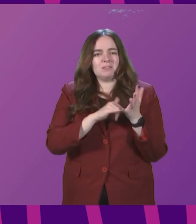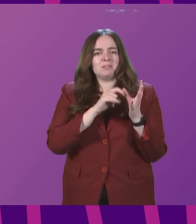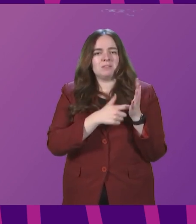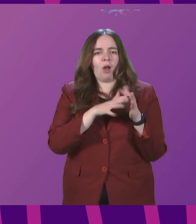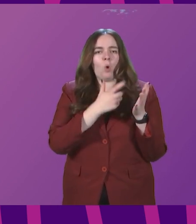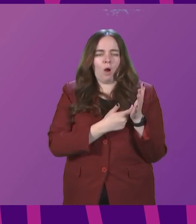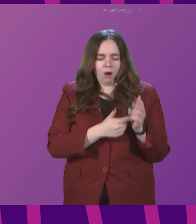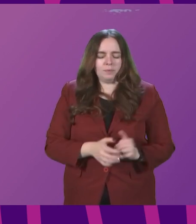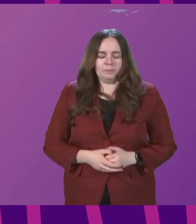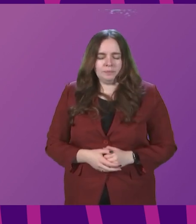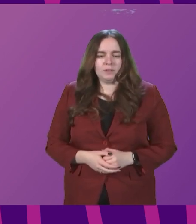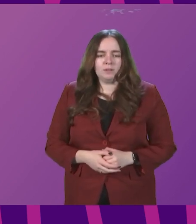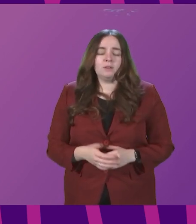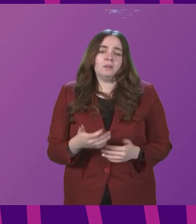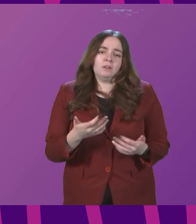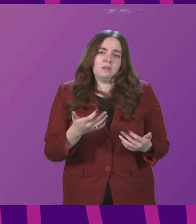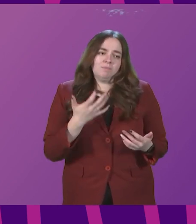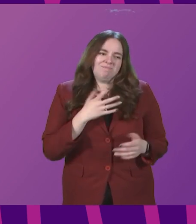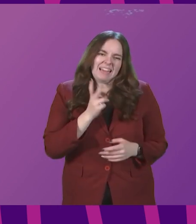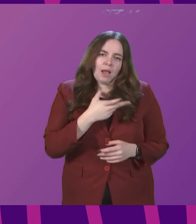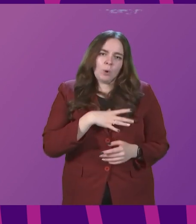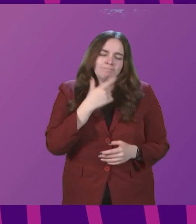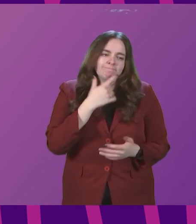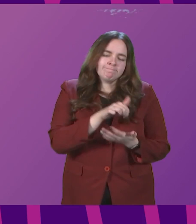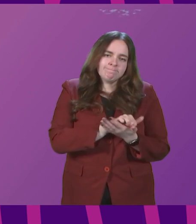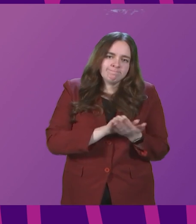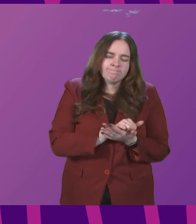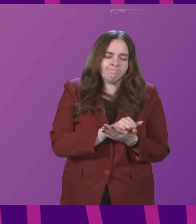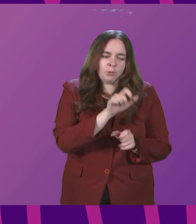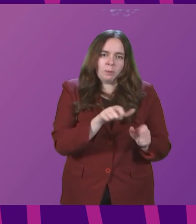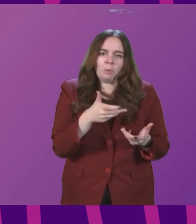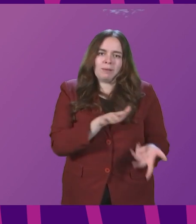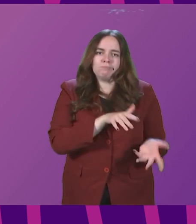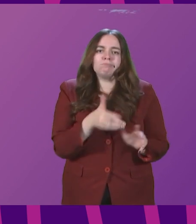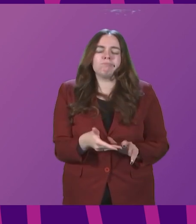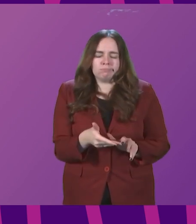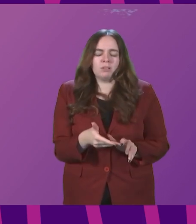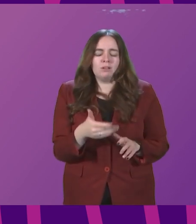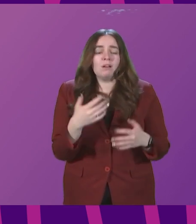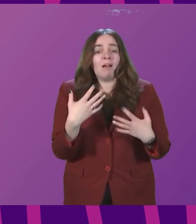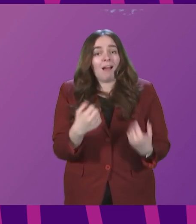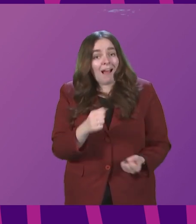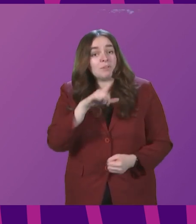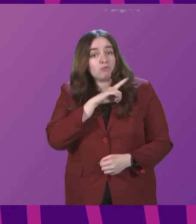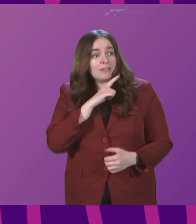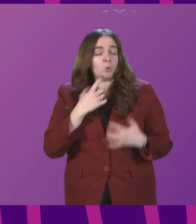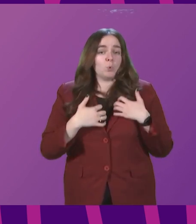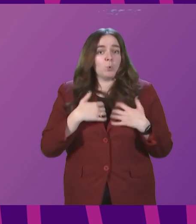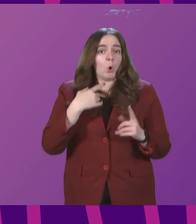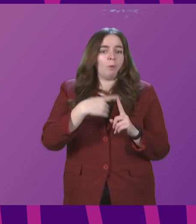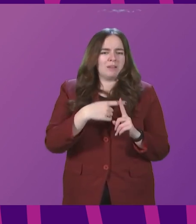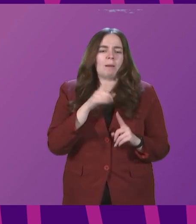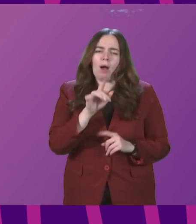Can I start by sending my condolences to all those that have lost a loved one? There are reasons to be optimistic, but we are right not to be